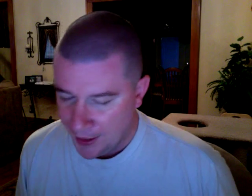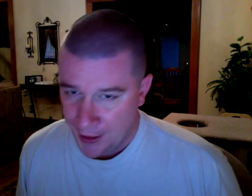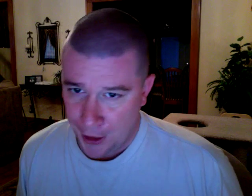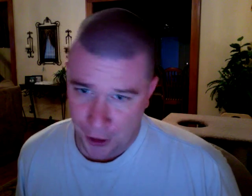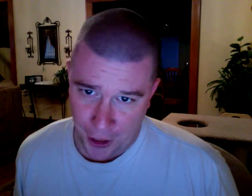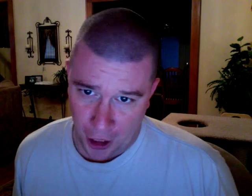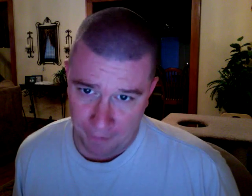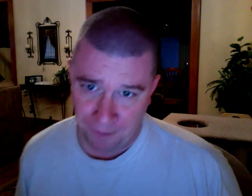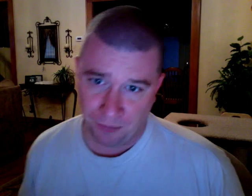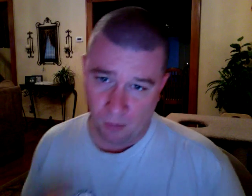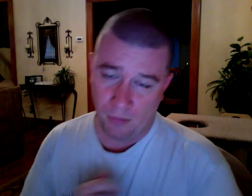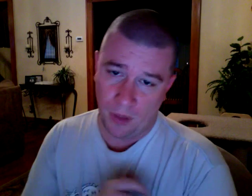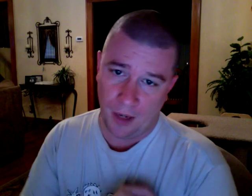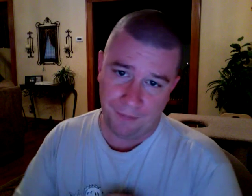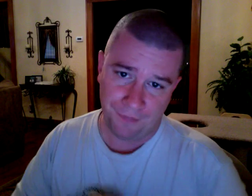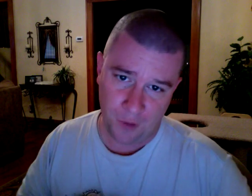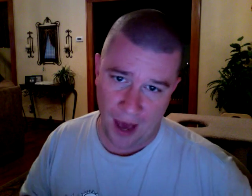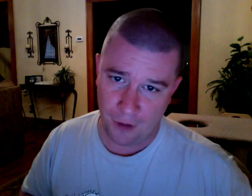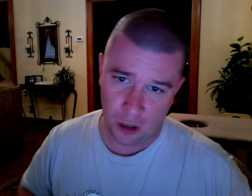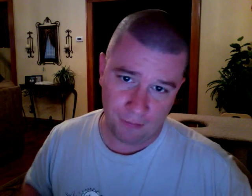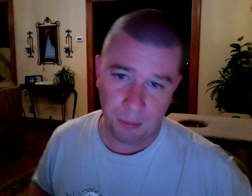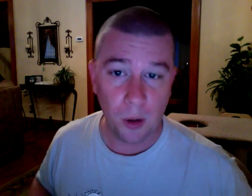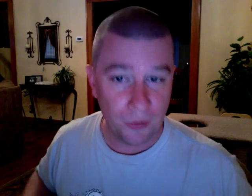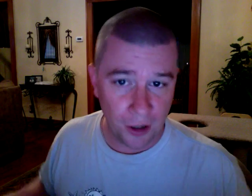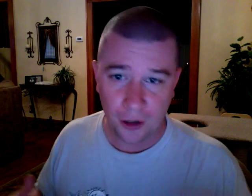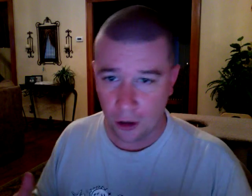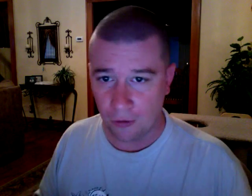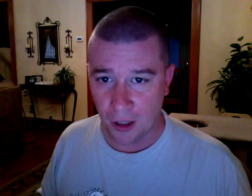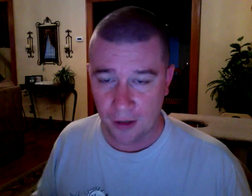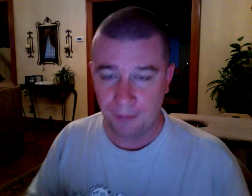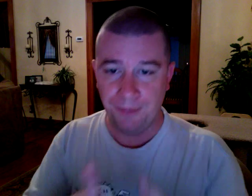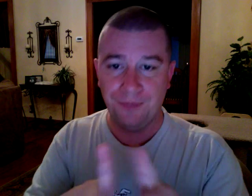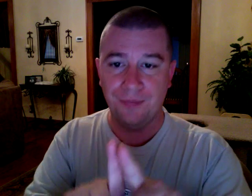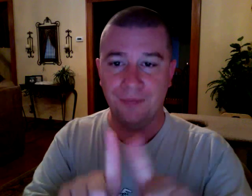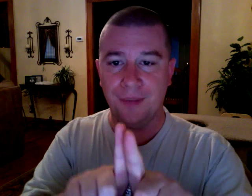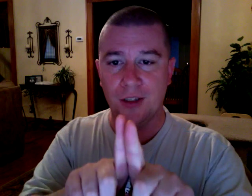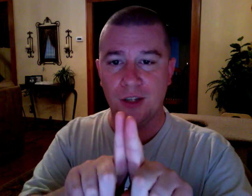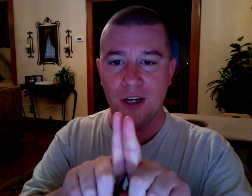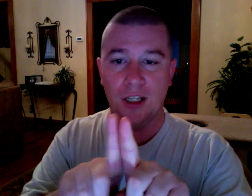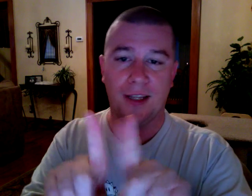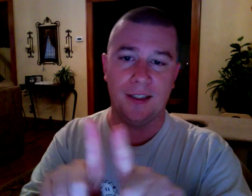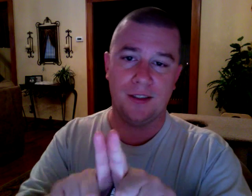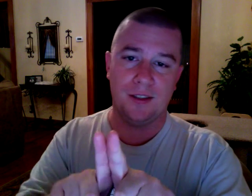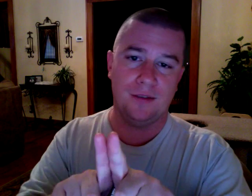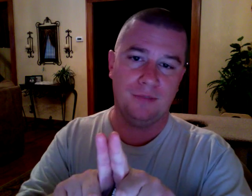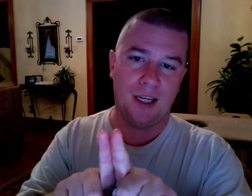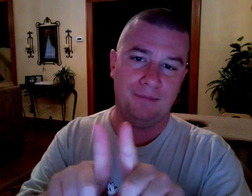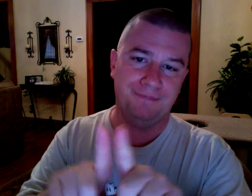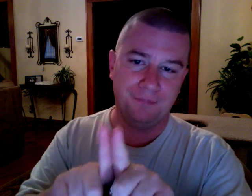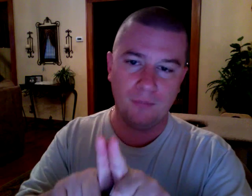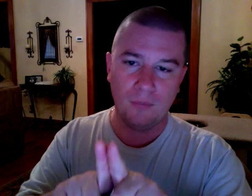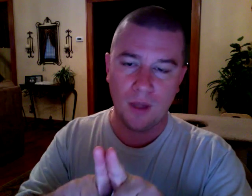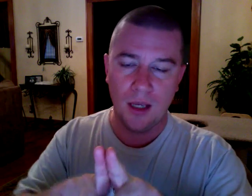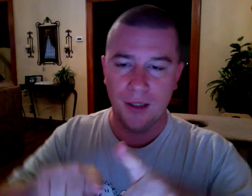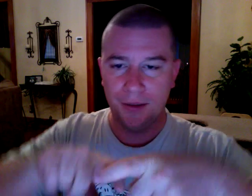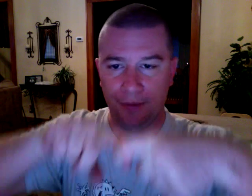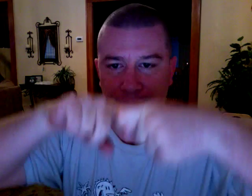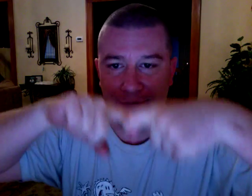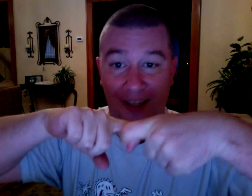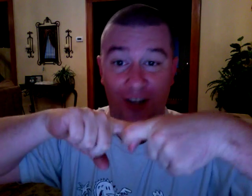Just so you know, if have your boyfriend or girlfriend, they'll say you're like this, okay, and then